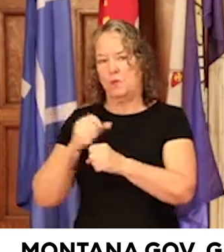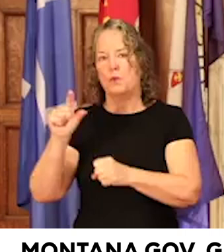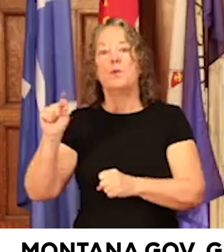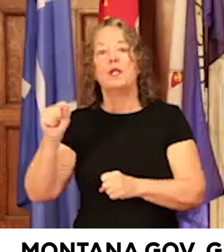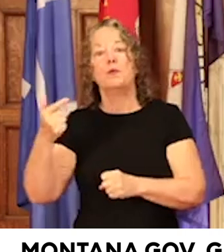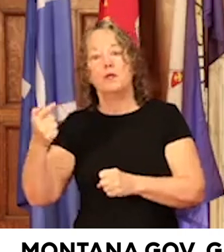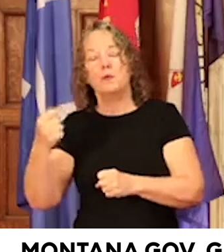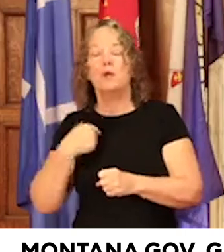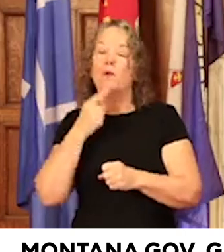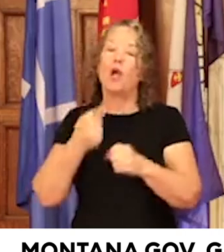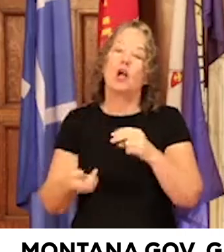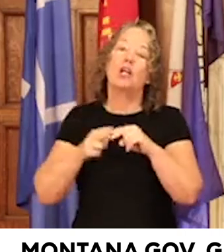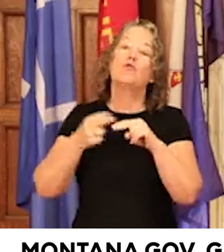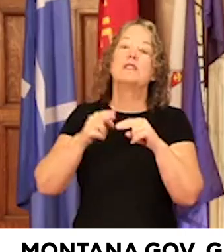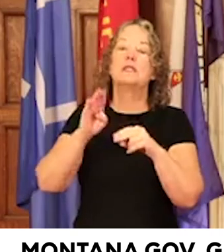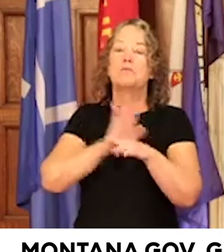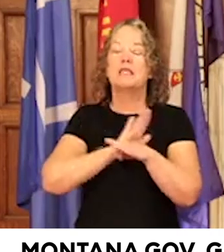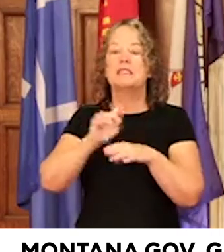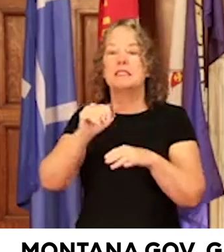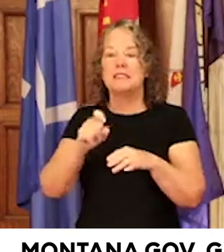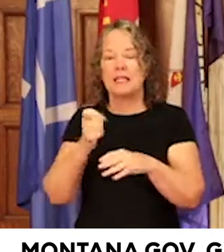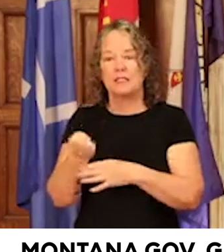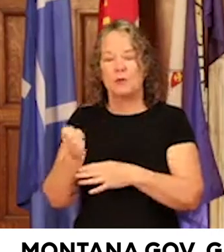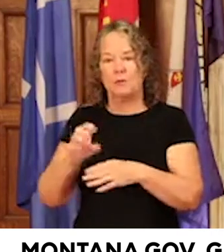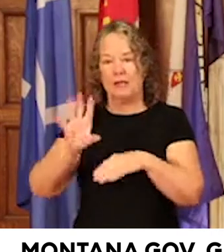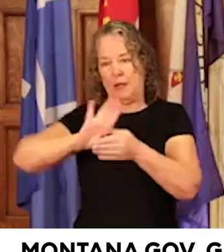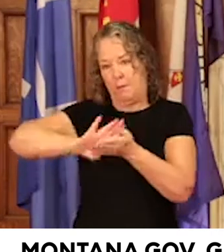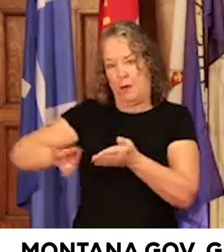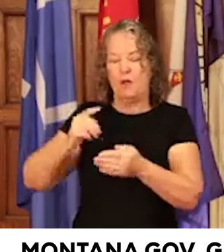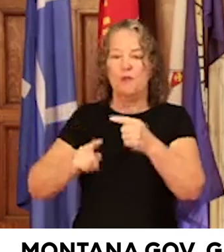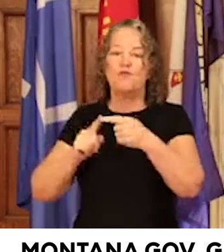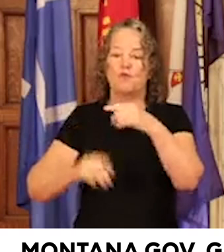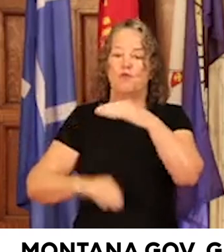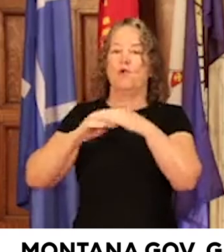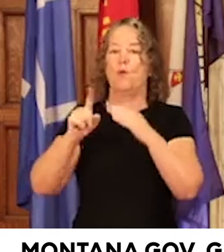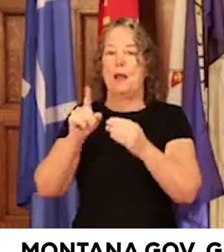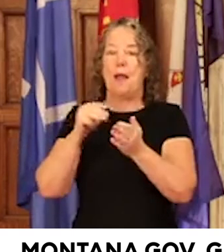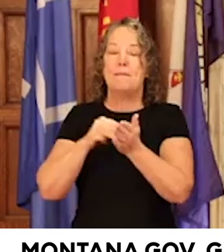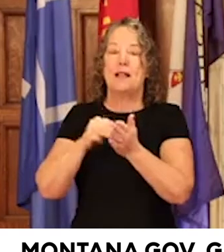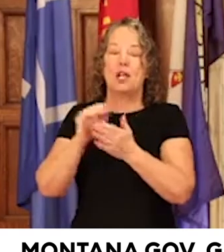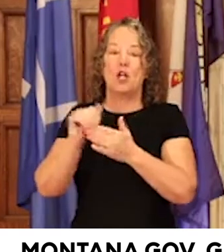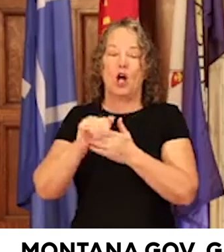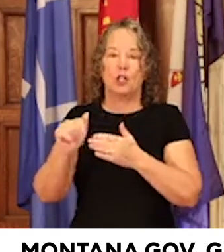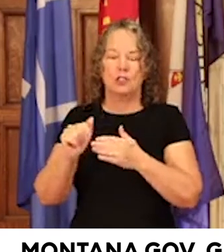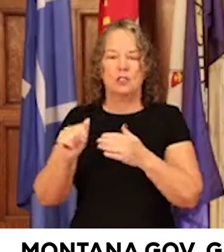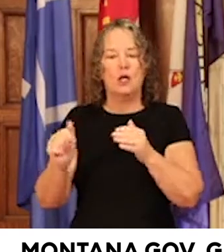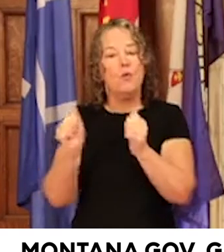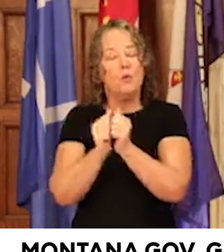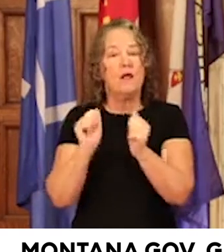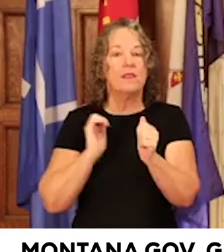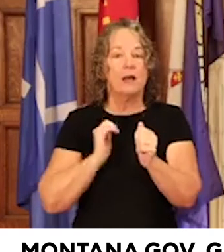to $1 million for every small business in Montana. Taken together with our reforms in